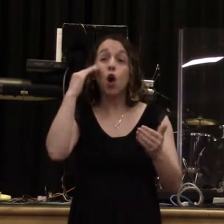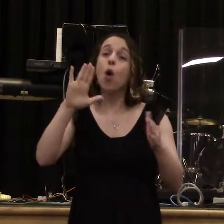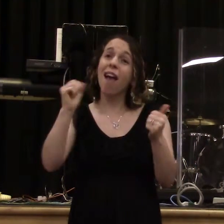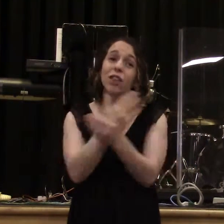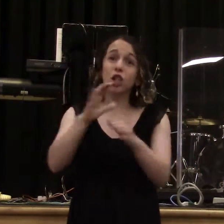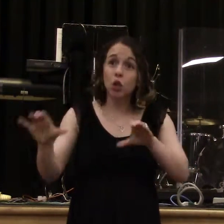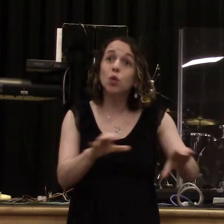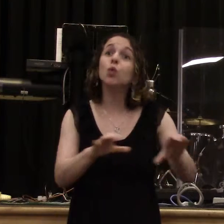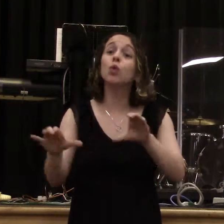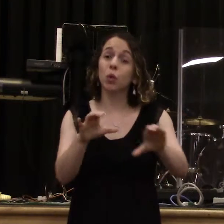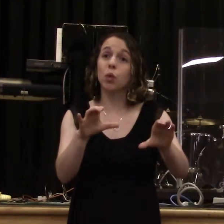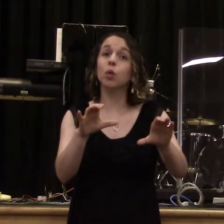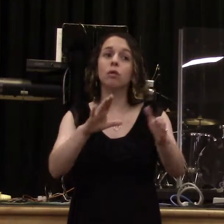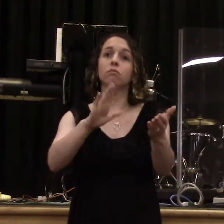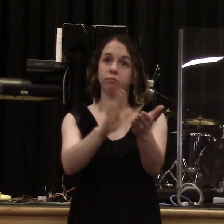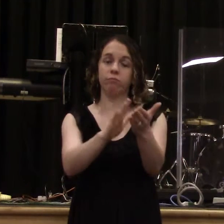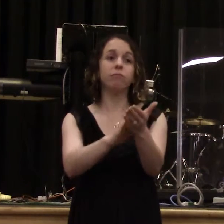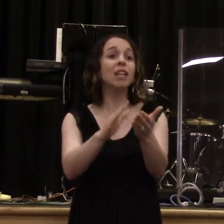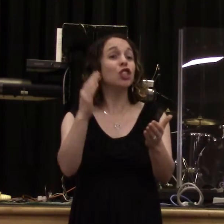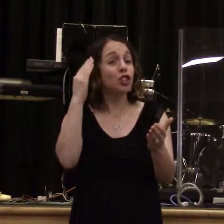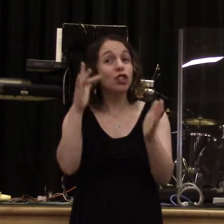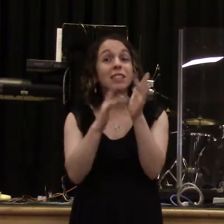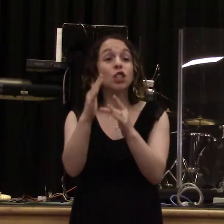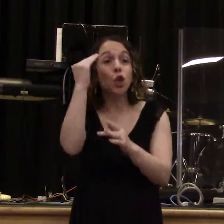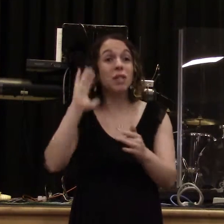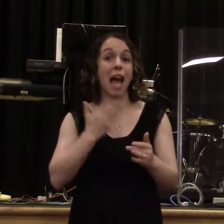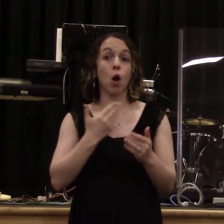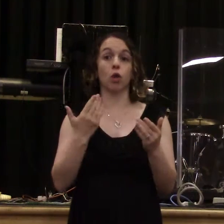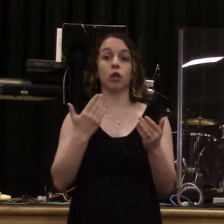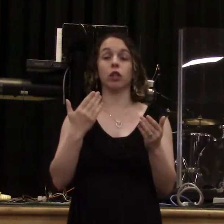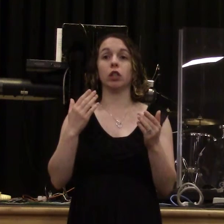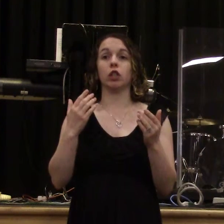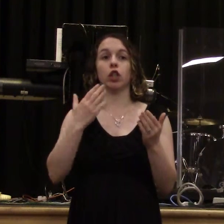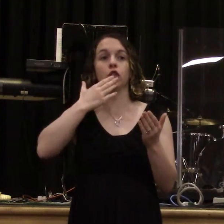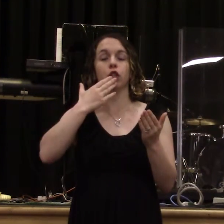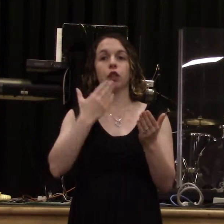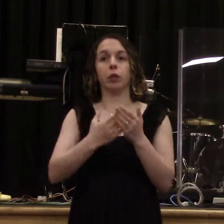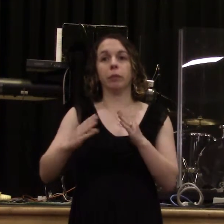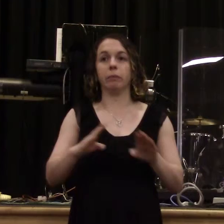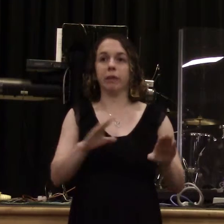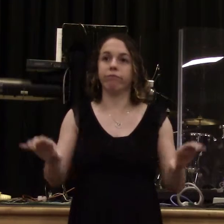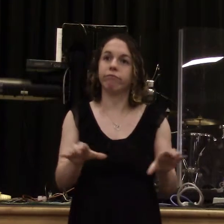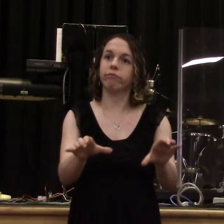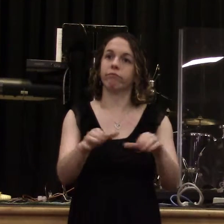first. Hallelujah. Jesus knows our deeds. Let me tell you something. How many people, we've all felt like, is it worth it?